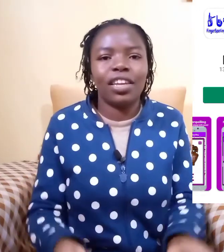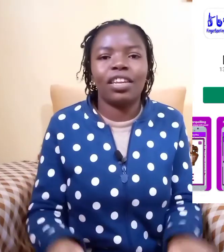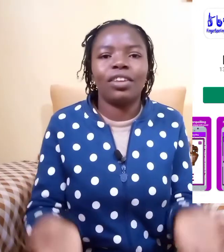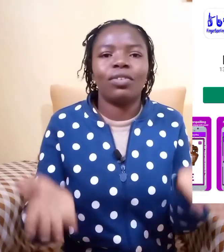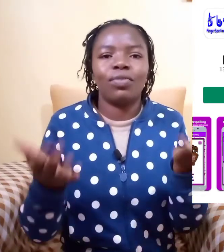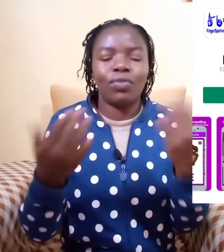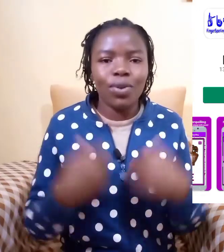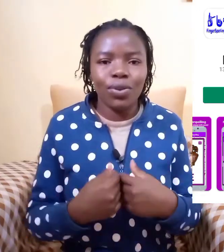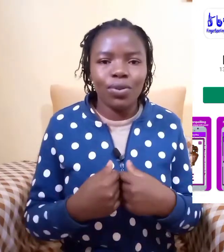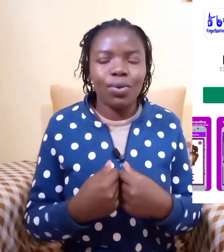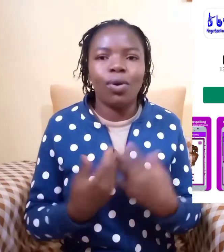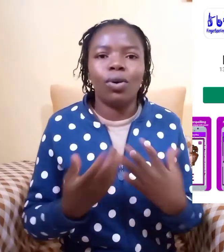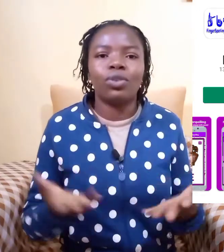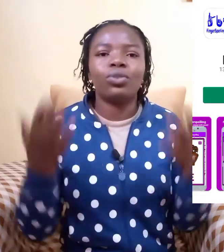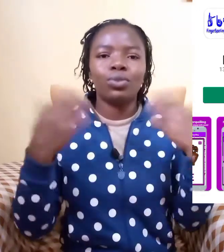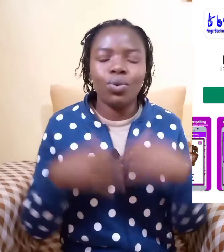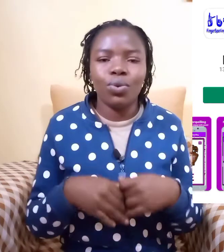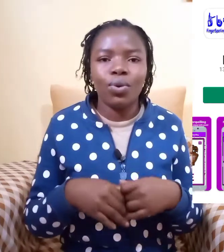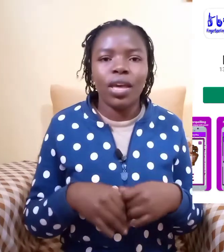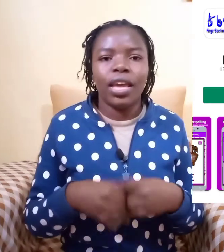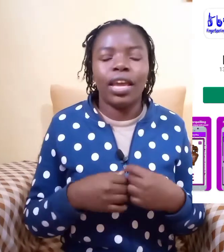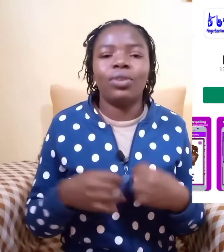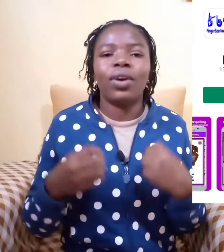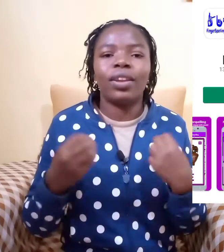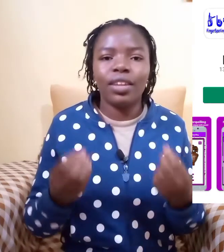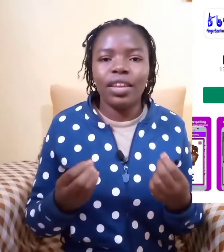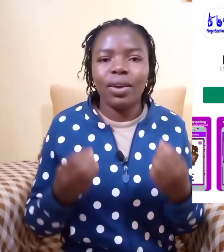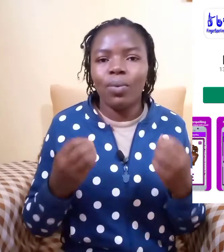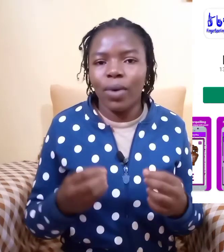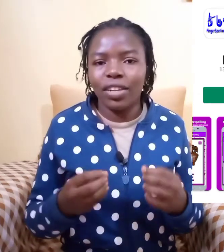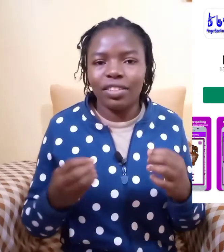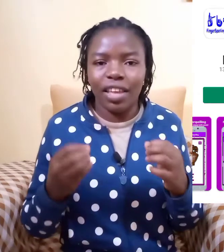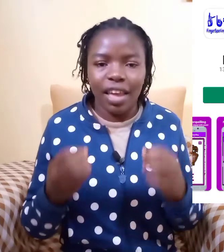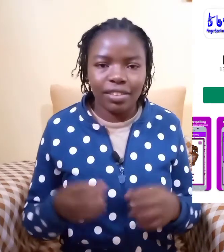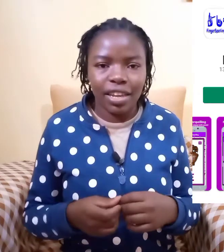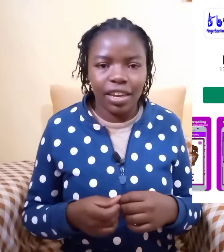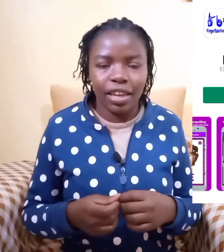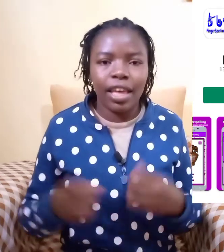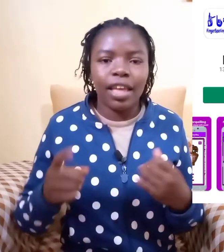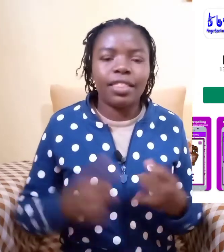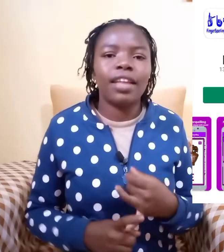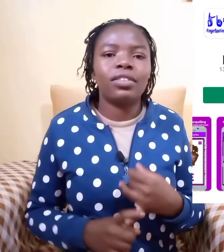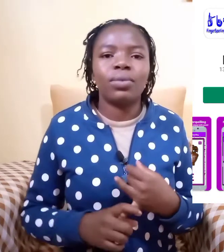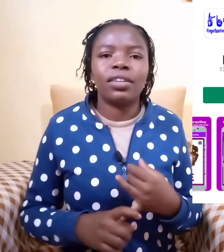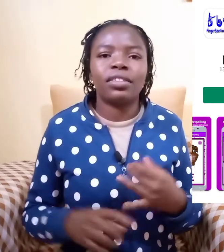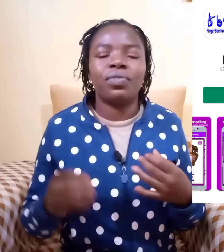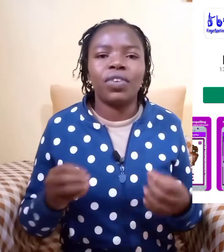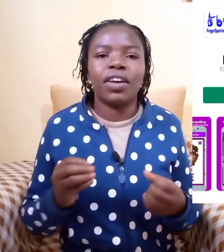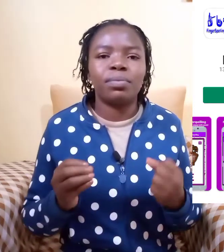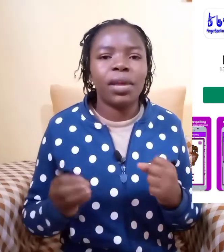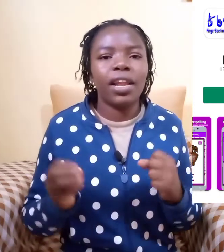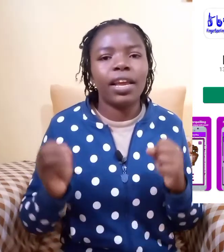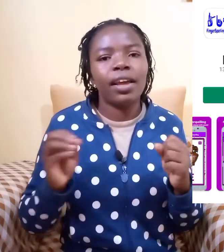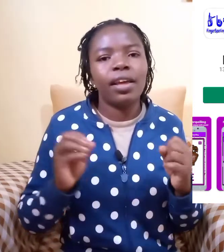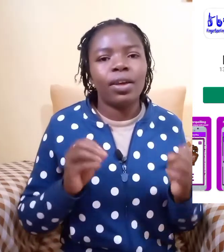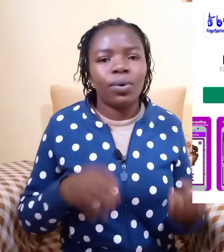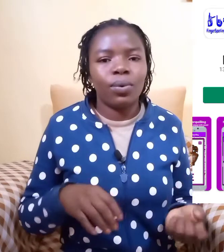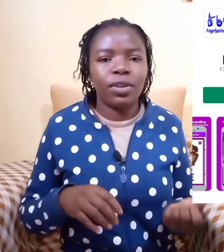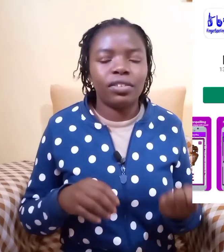signing for you or to you and you are reading what they are signing that's what the fingerspelling quiz